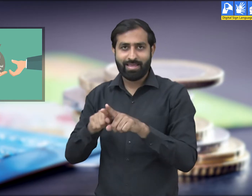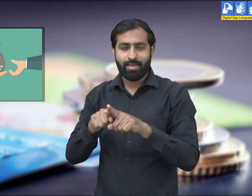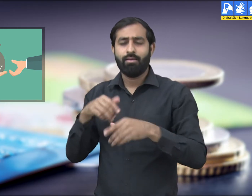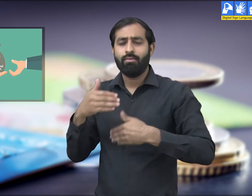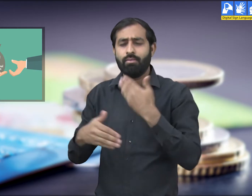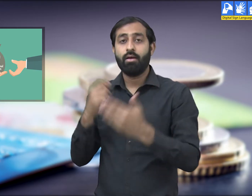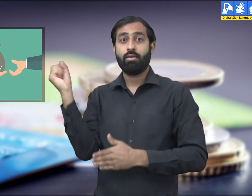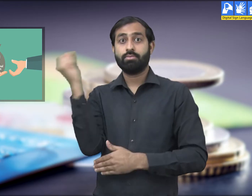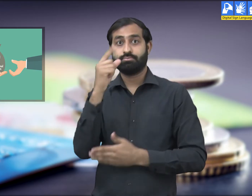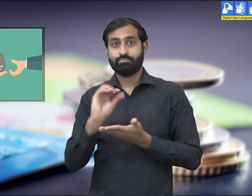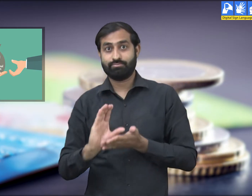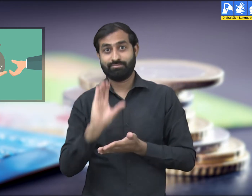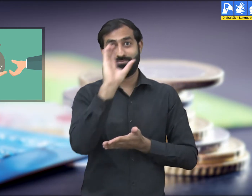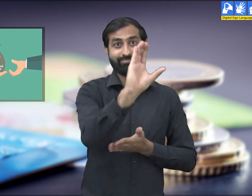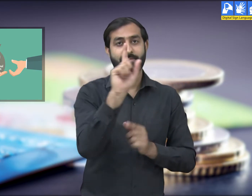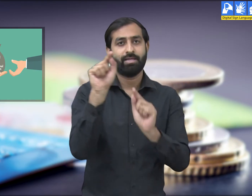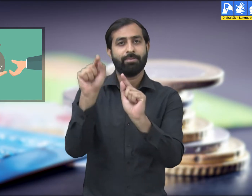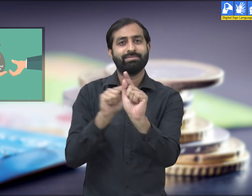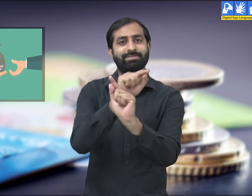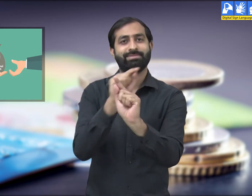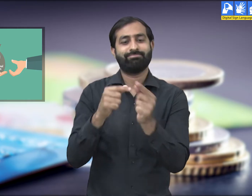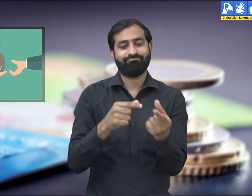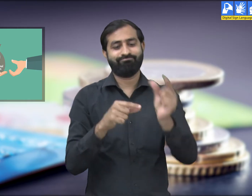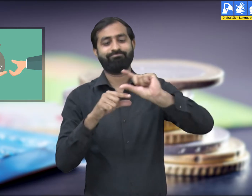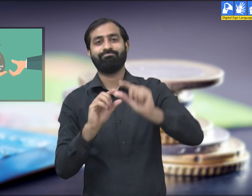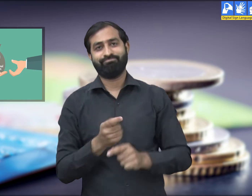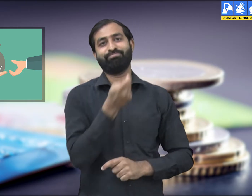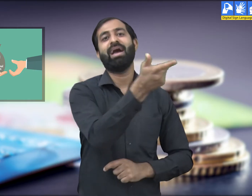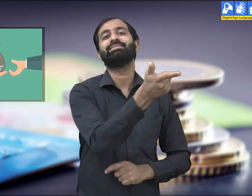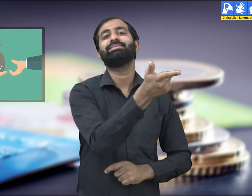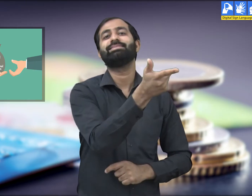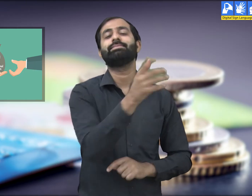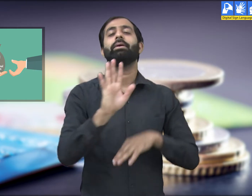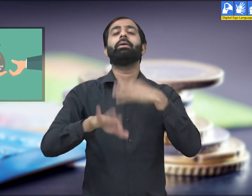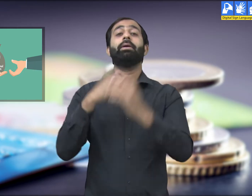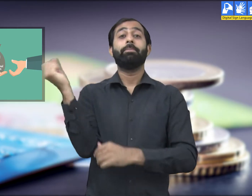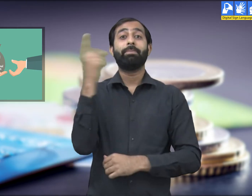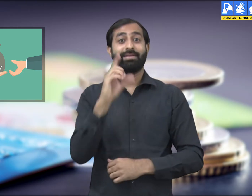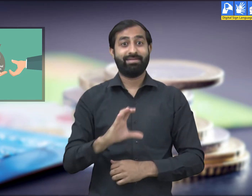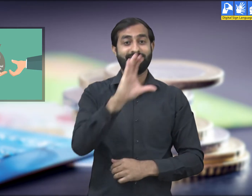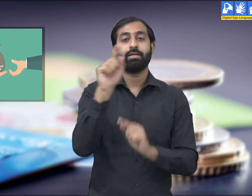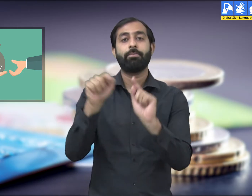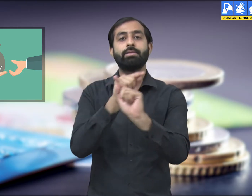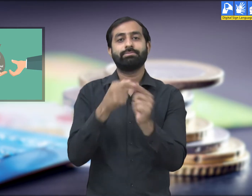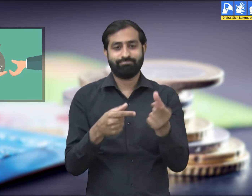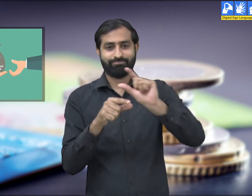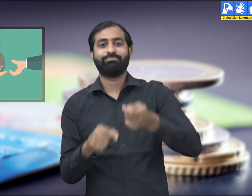person sets up his small business. Now every month this person has to return a certain amount plus